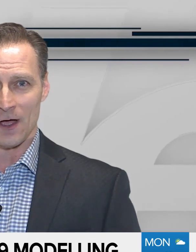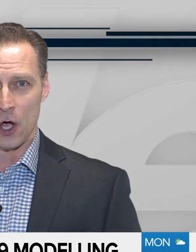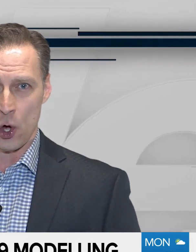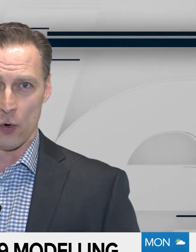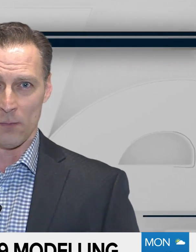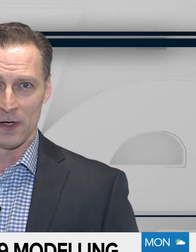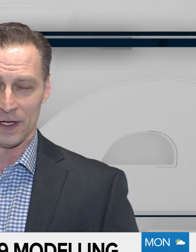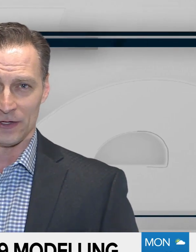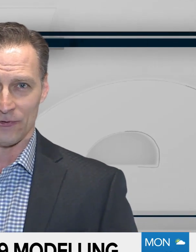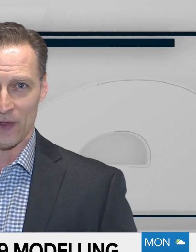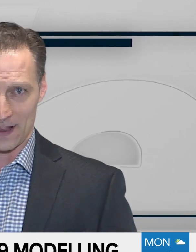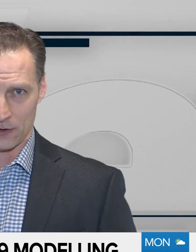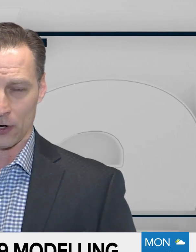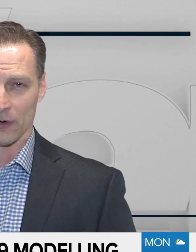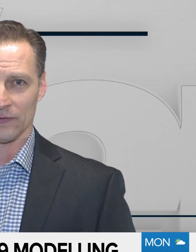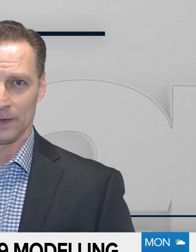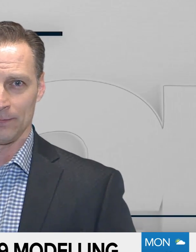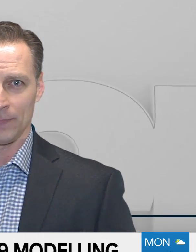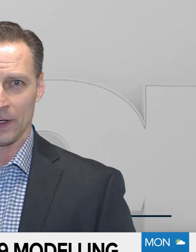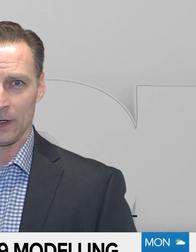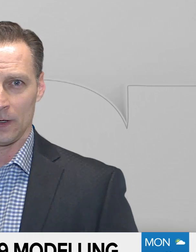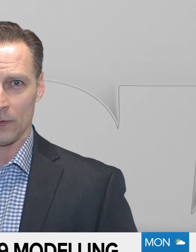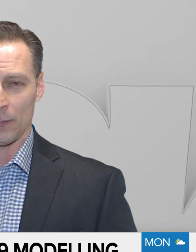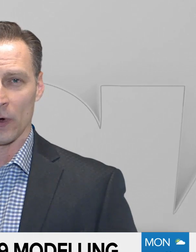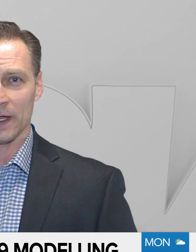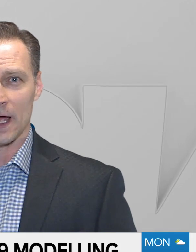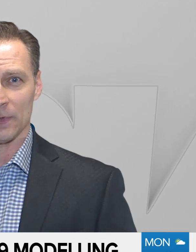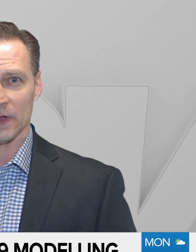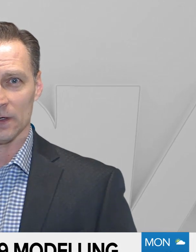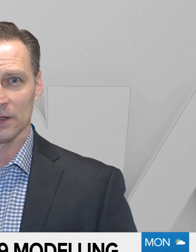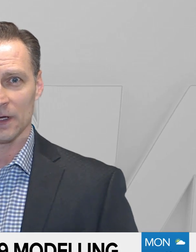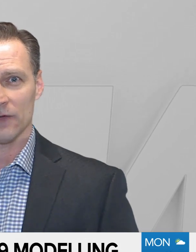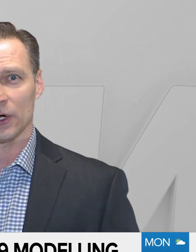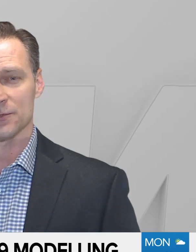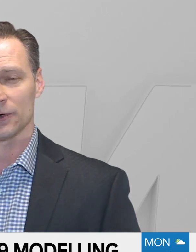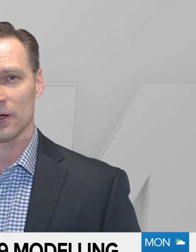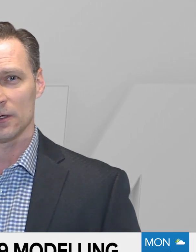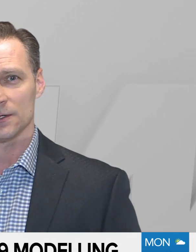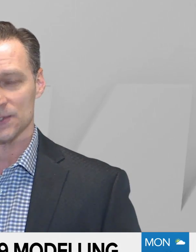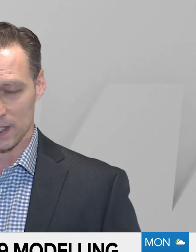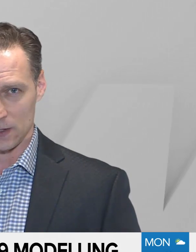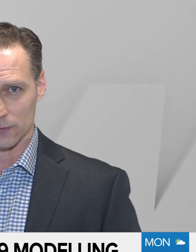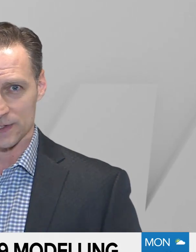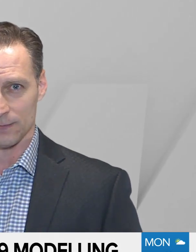stay home to flatten the curve. Reporting in Edmonton, Kevin Armstrong, City News.